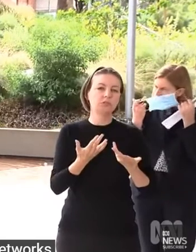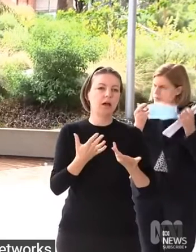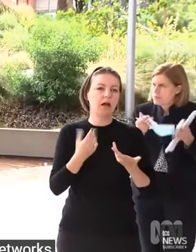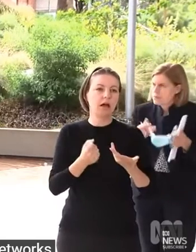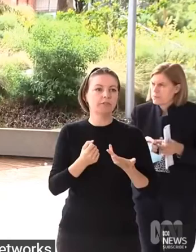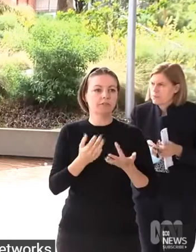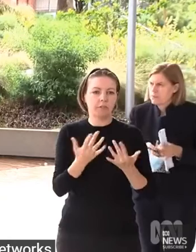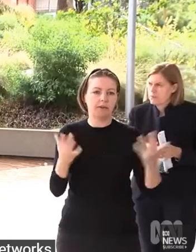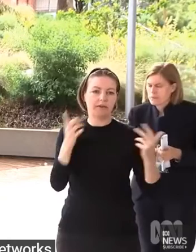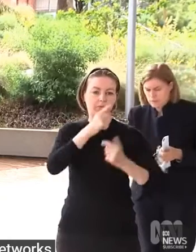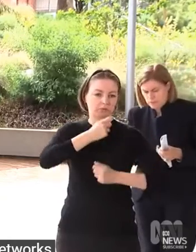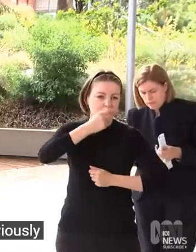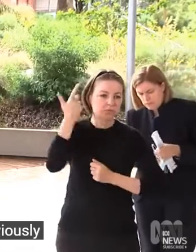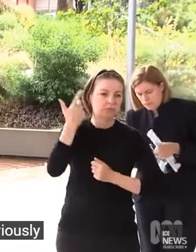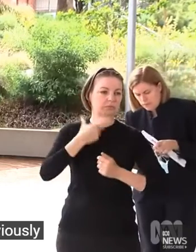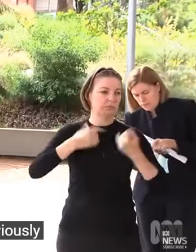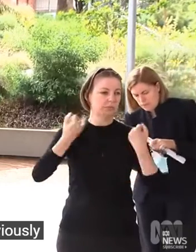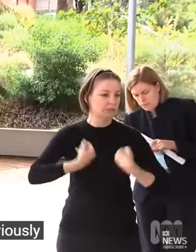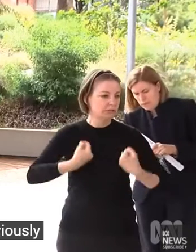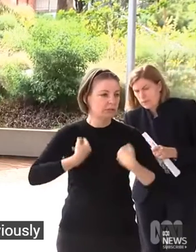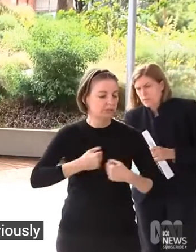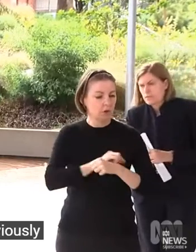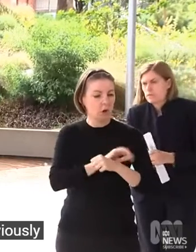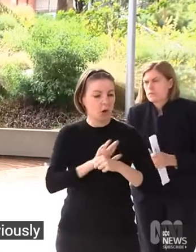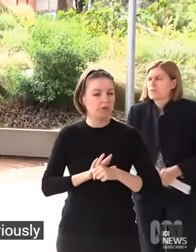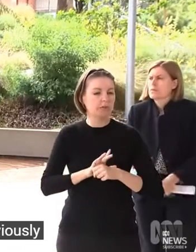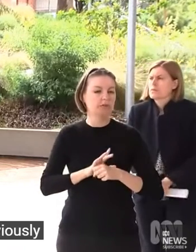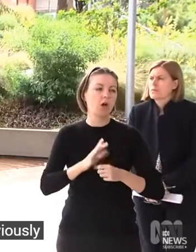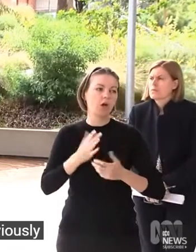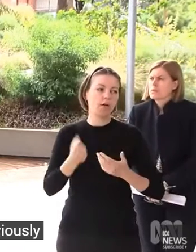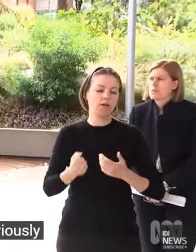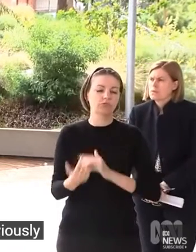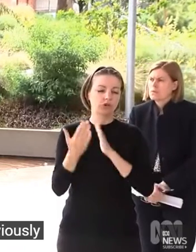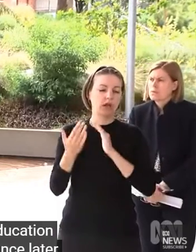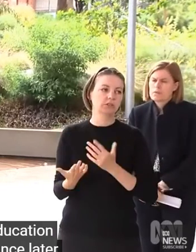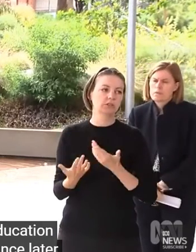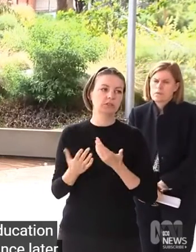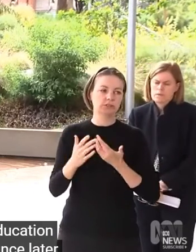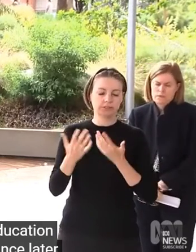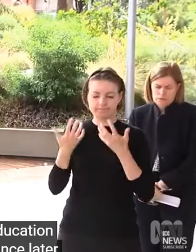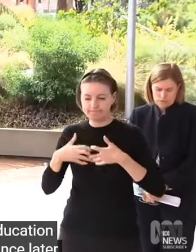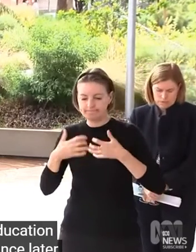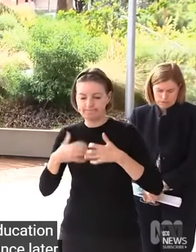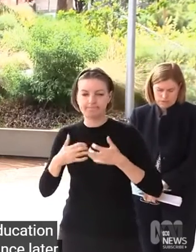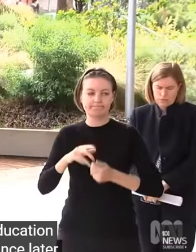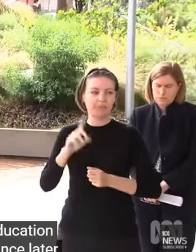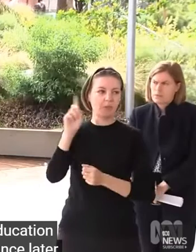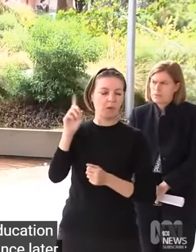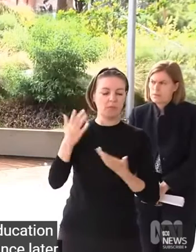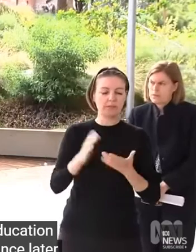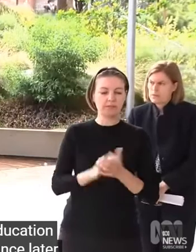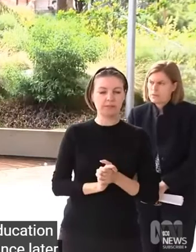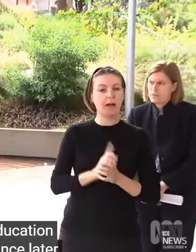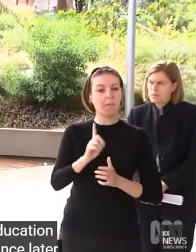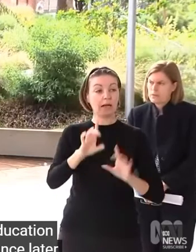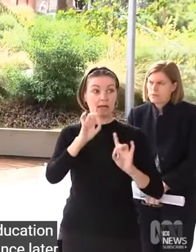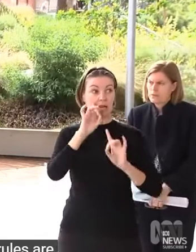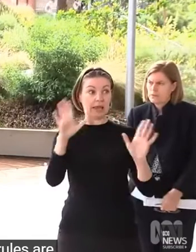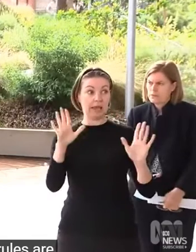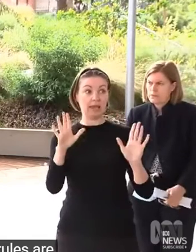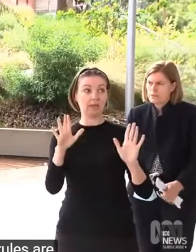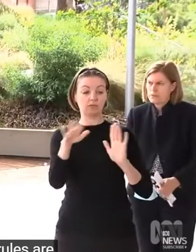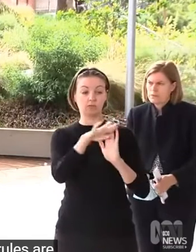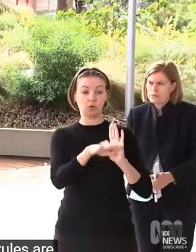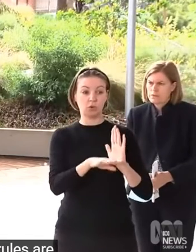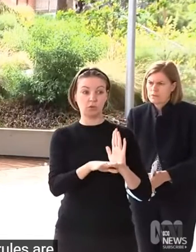education plan, which we'll announce later in the week. But the rules are clear in relation to if you have tested positive